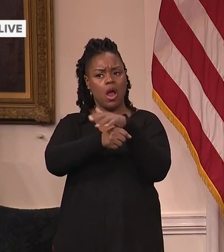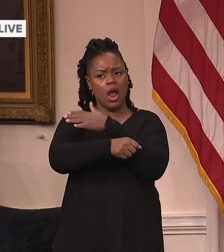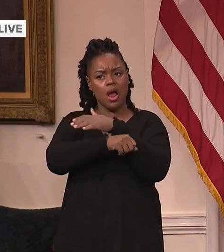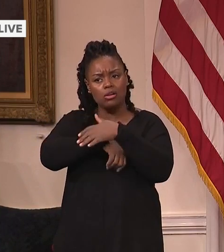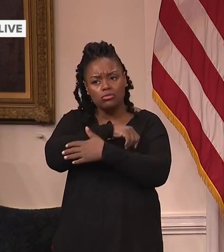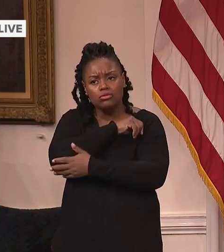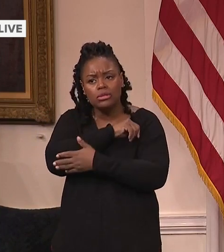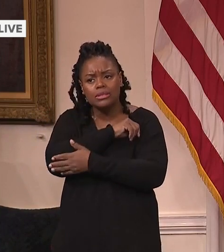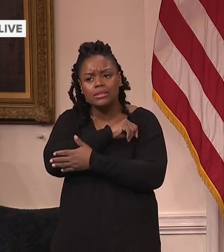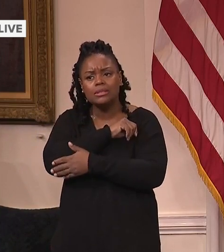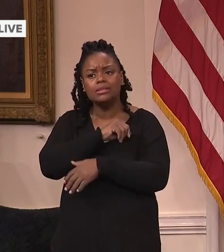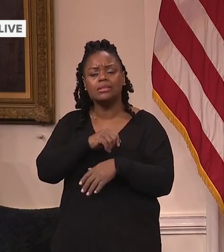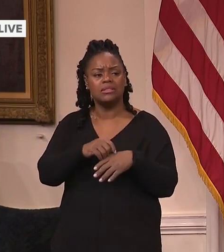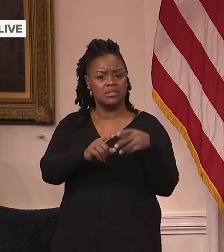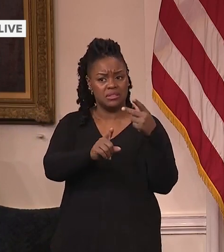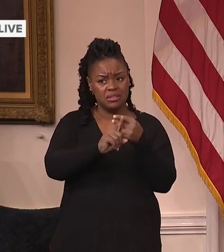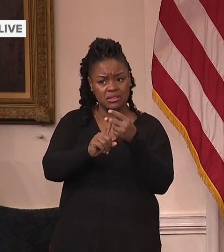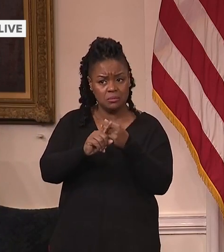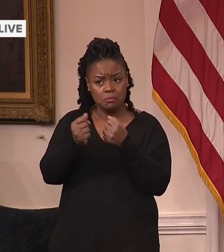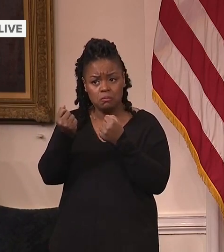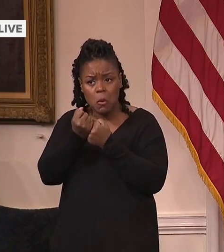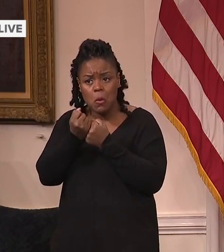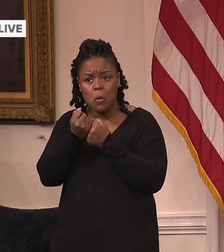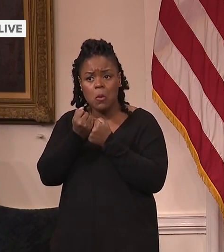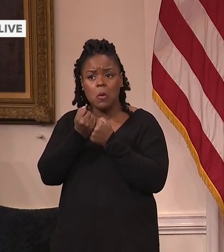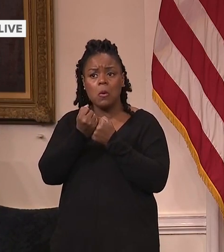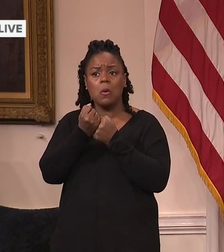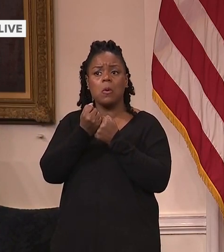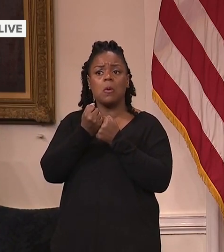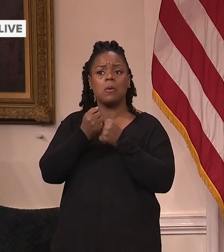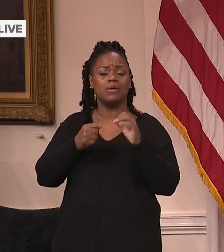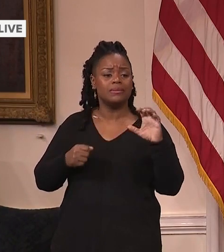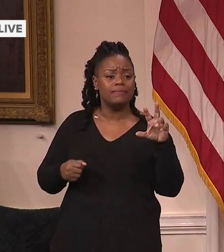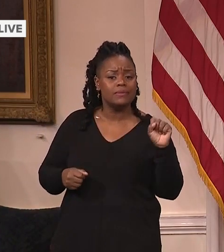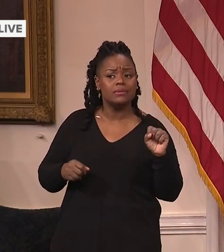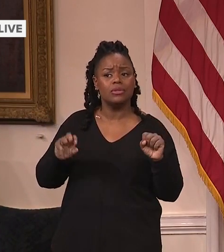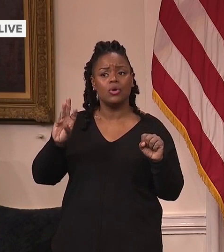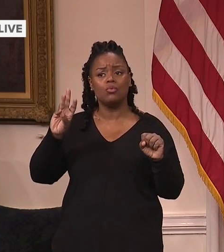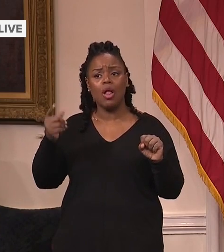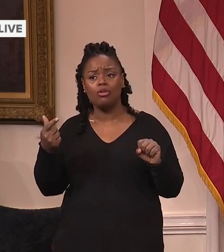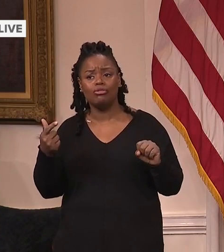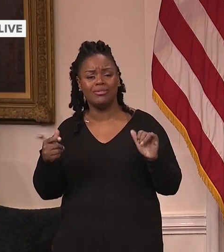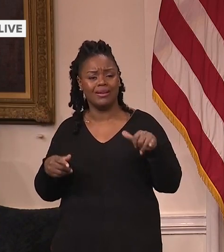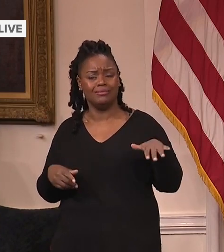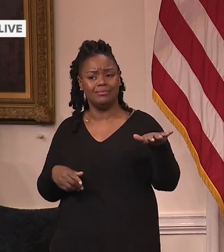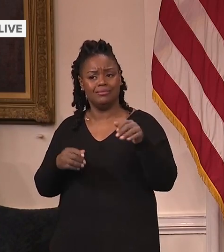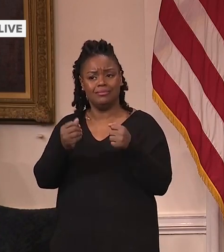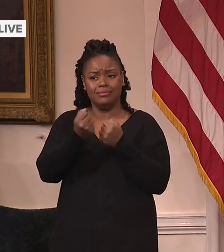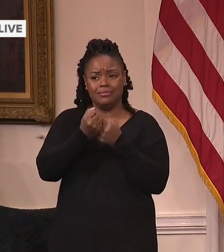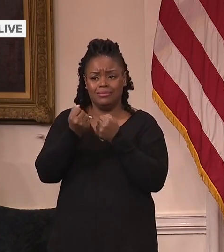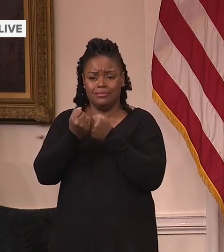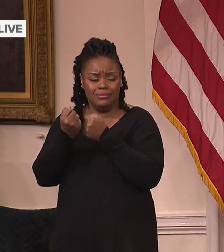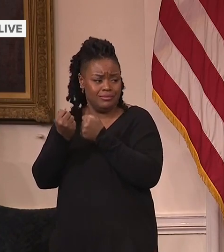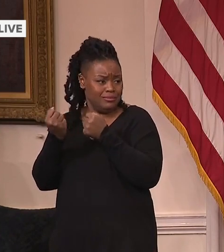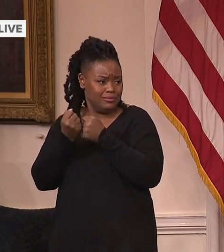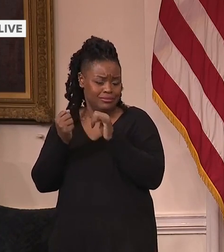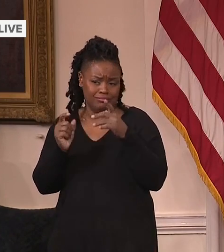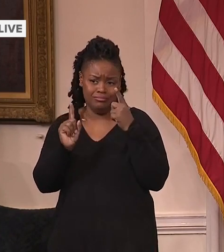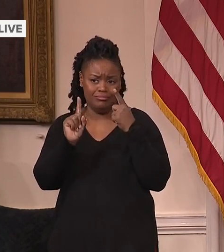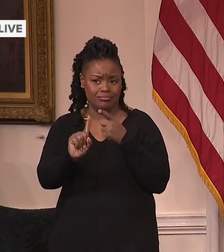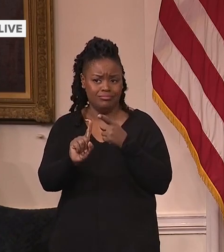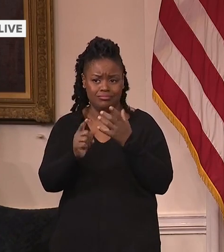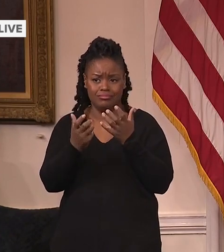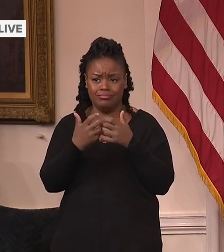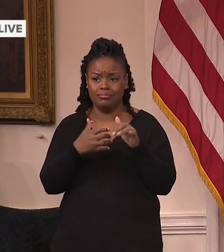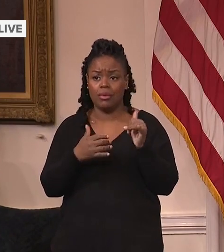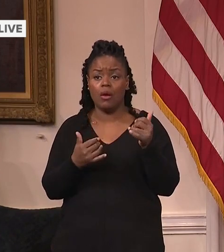get get CBS and right? I mean, how do I tell two national corporations what to do with their federal contract? But I'm trying to help fix it, getting the other governors and